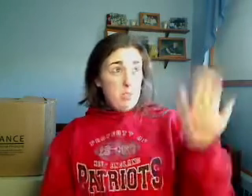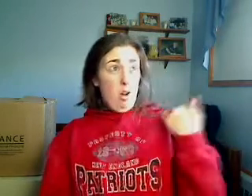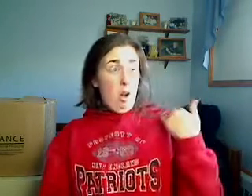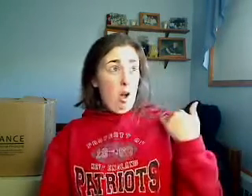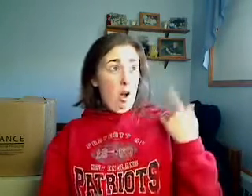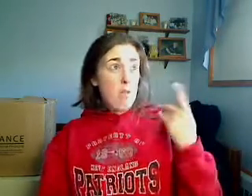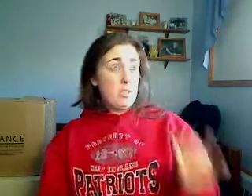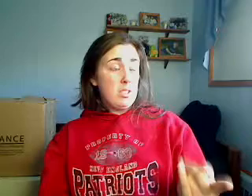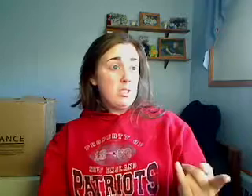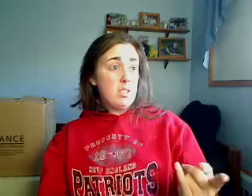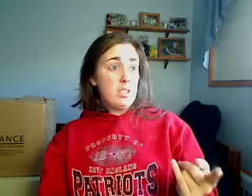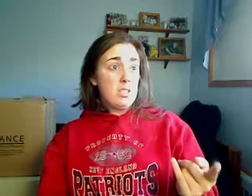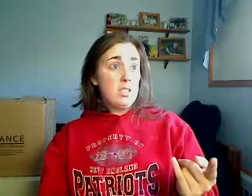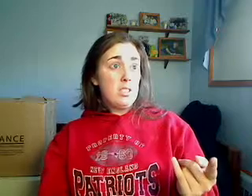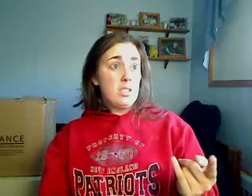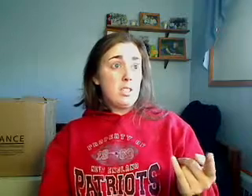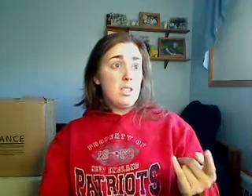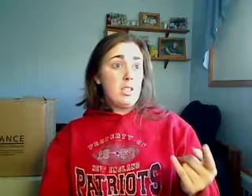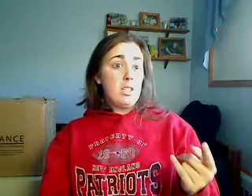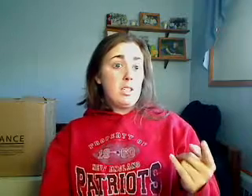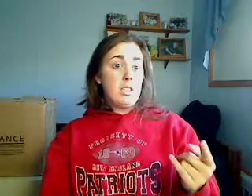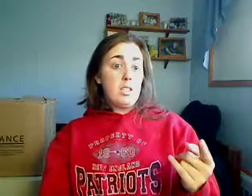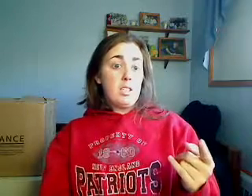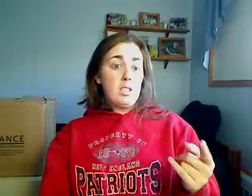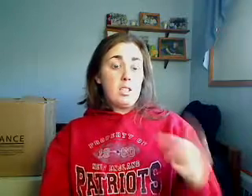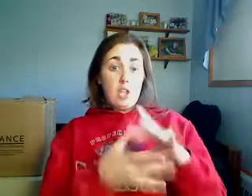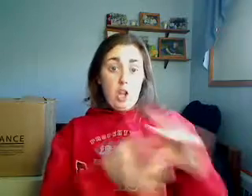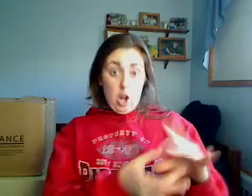Yeah, people would still like to know. Have you ever had the chance to meet again?